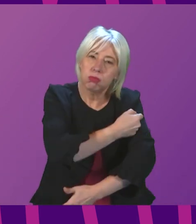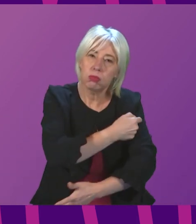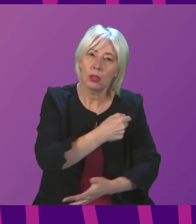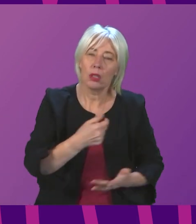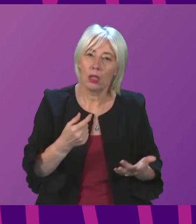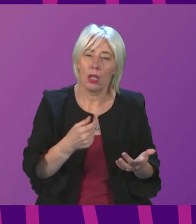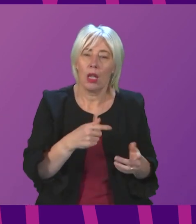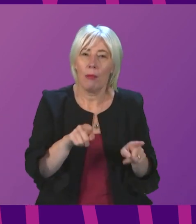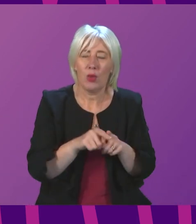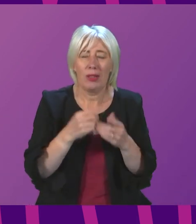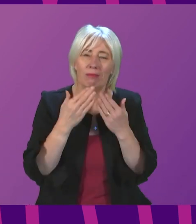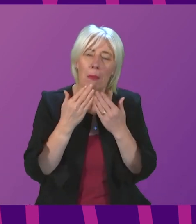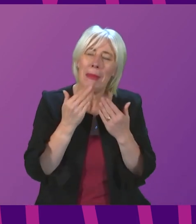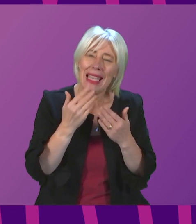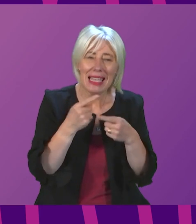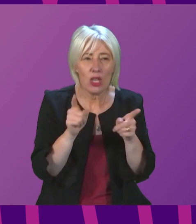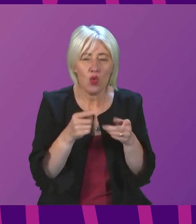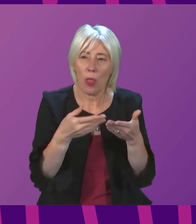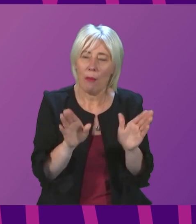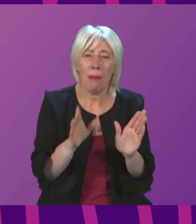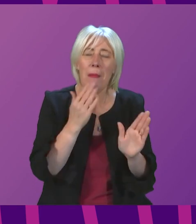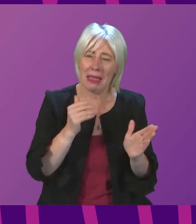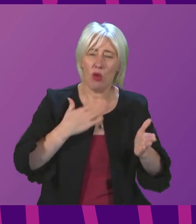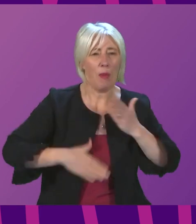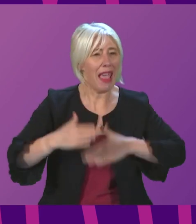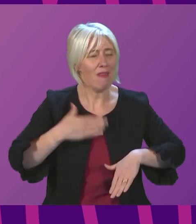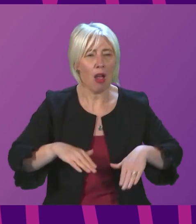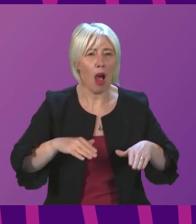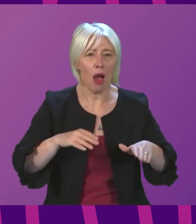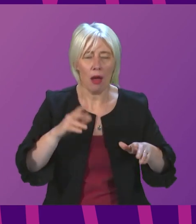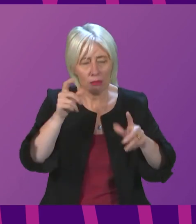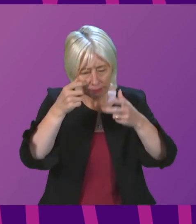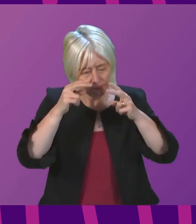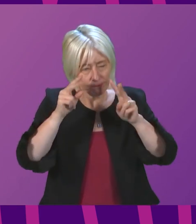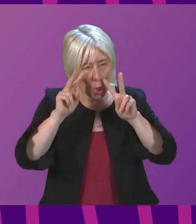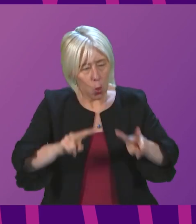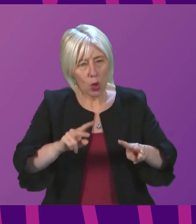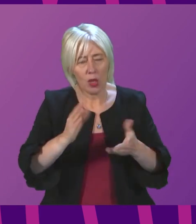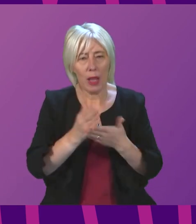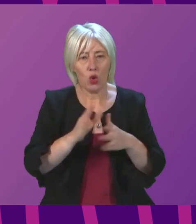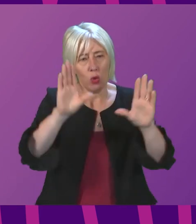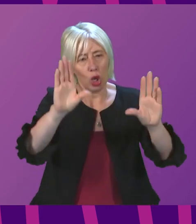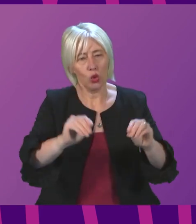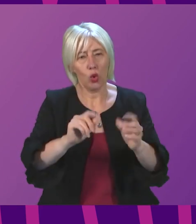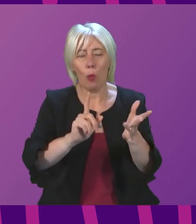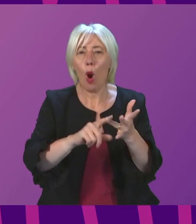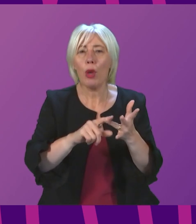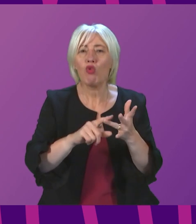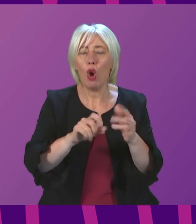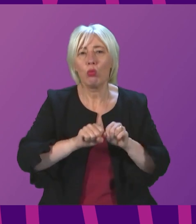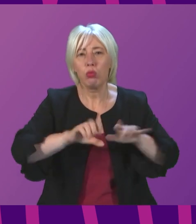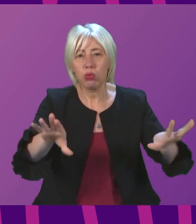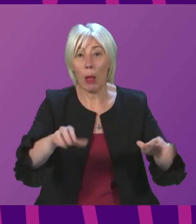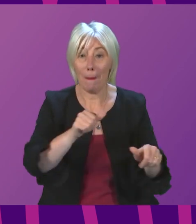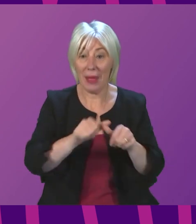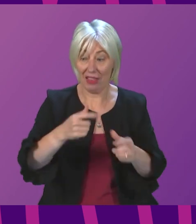as possible, but appeal to the public to behave in a way that stops this Omicron variant in its tracks. That is the best thing we can do right now for